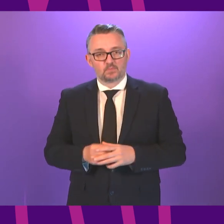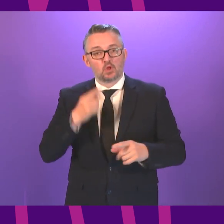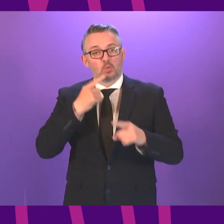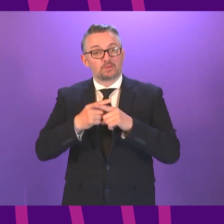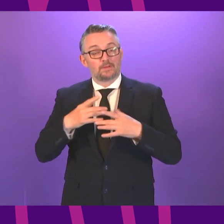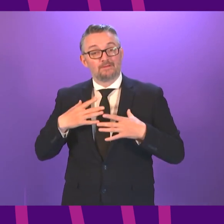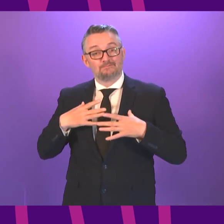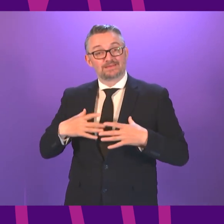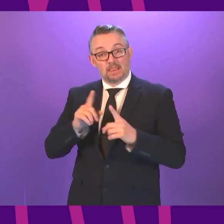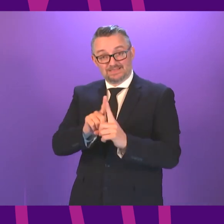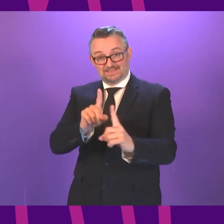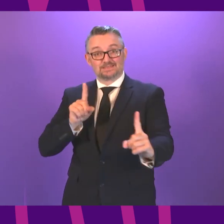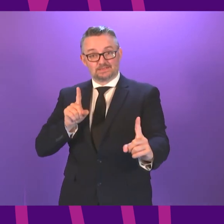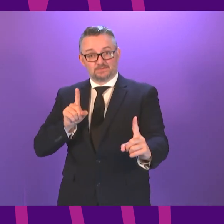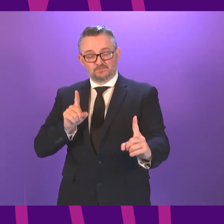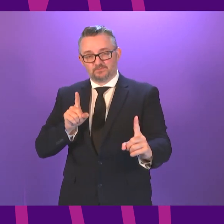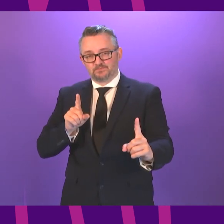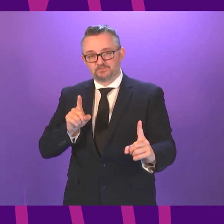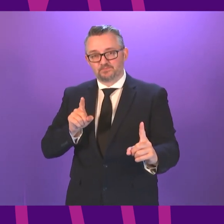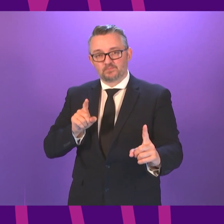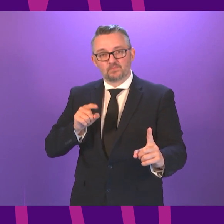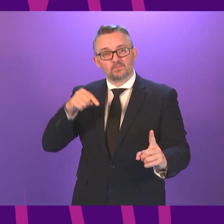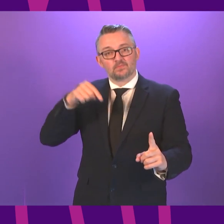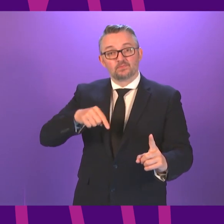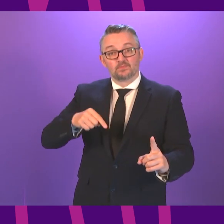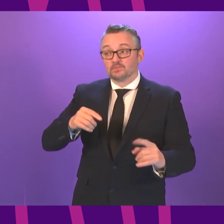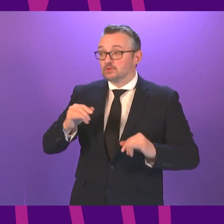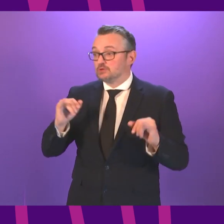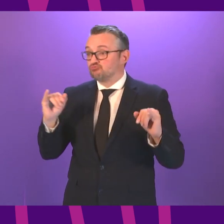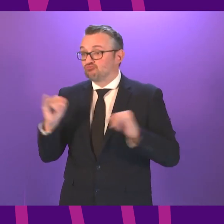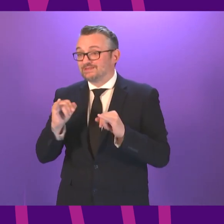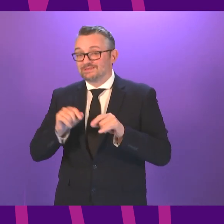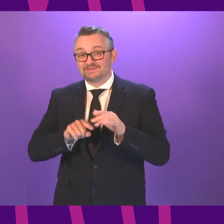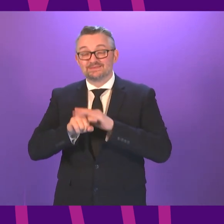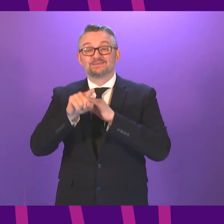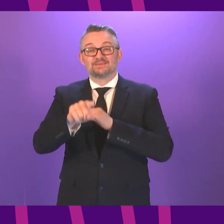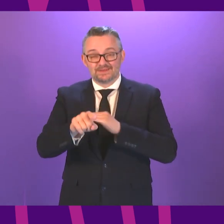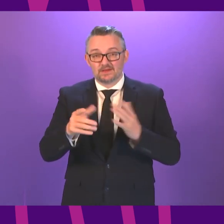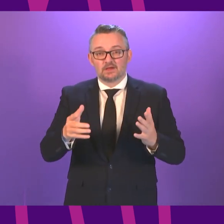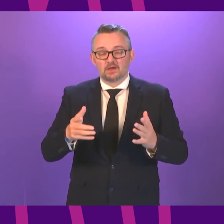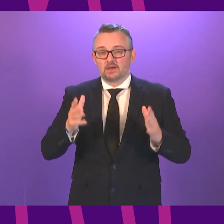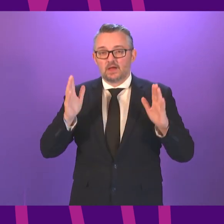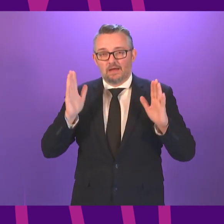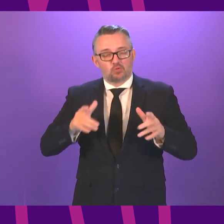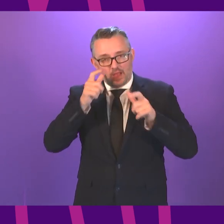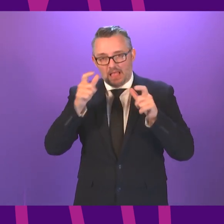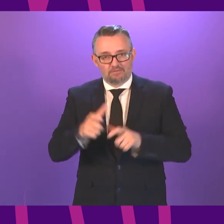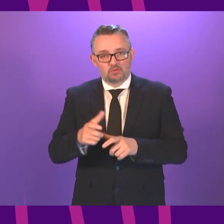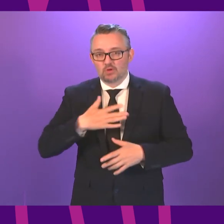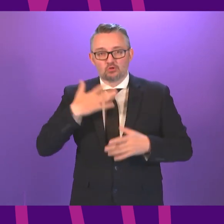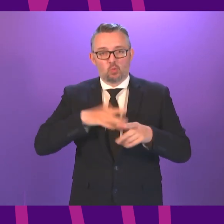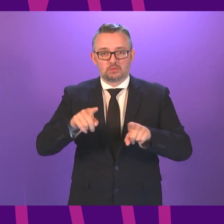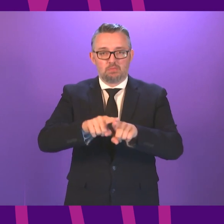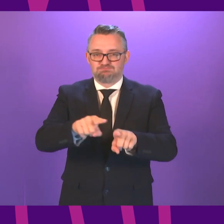distancing we need to as we come out of this crisis we need to take care because we do not want to set ourselves back we are